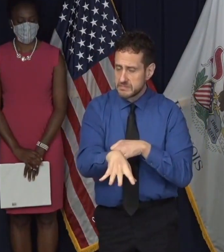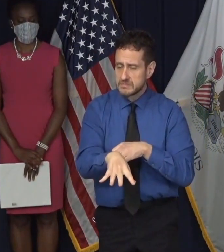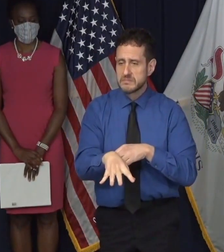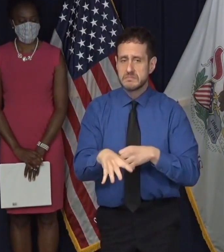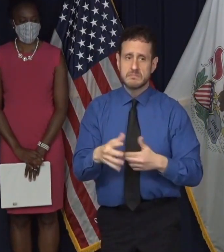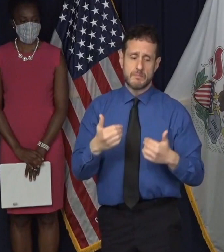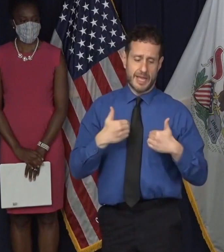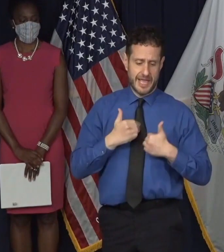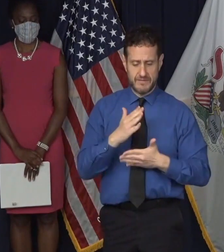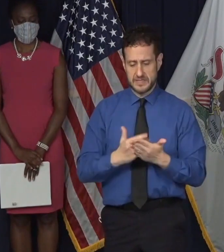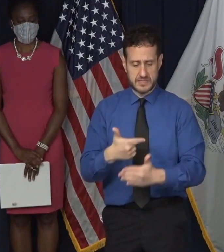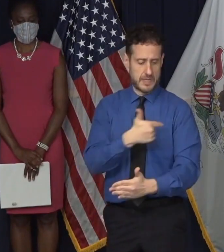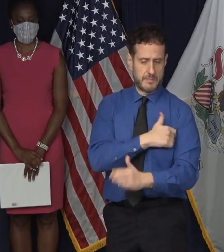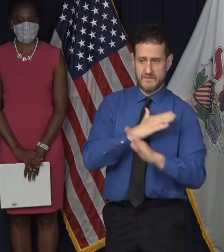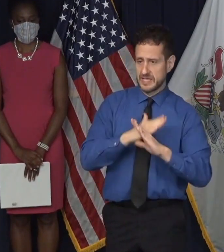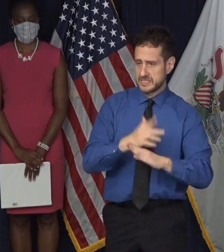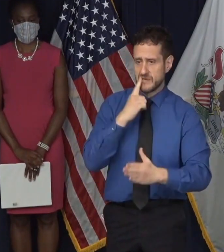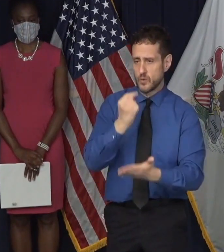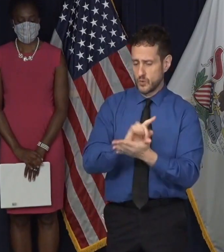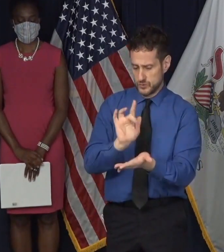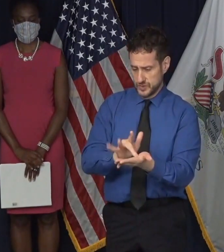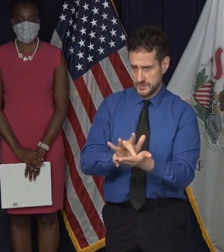kind of vaccine or, or treatment?